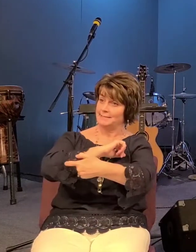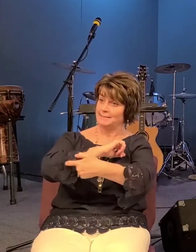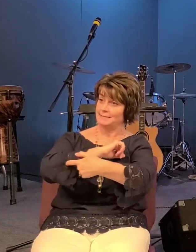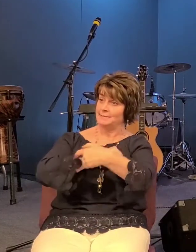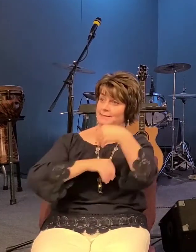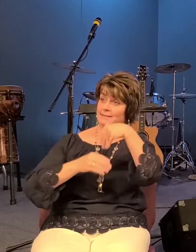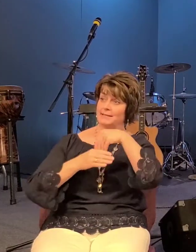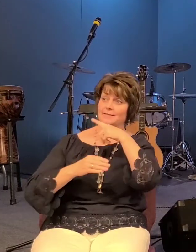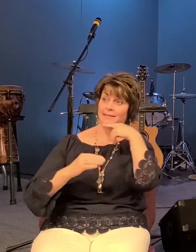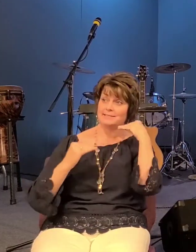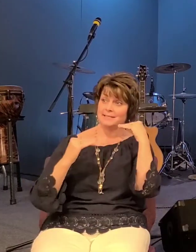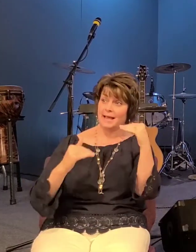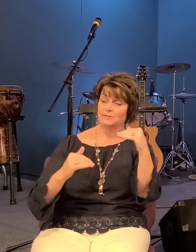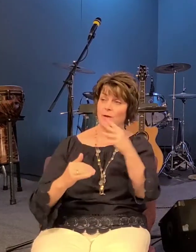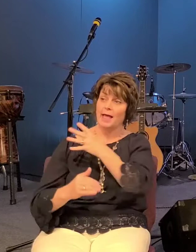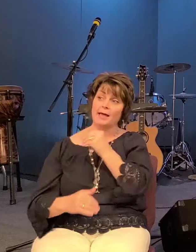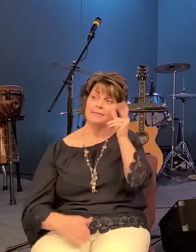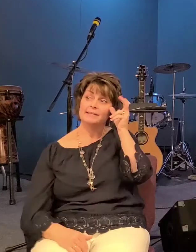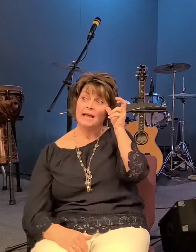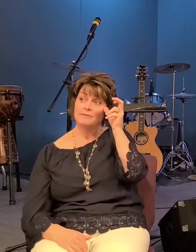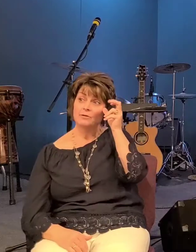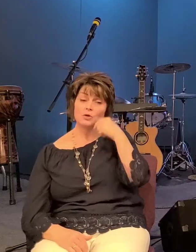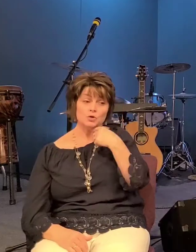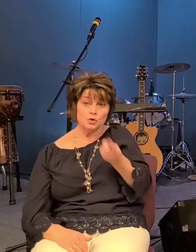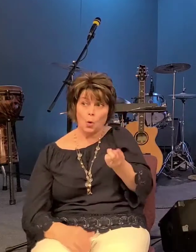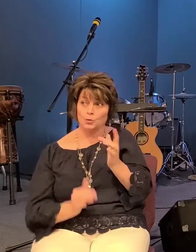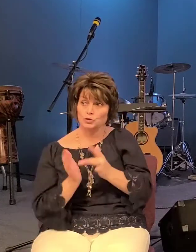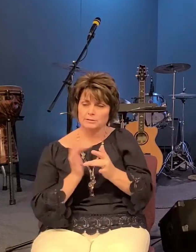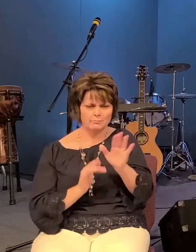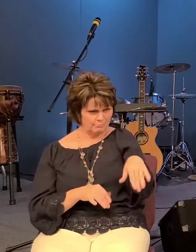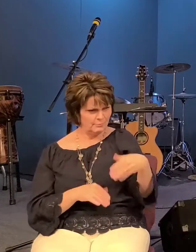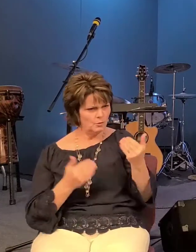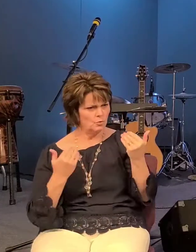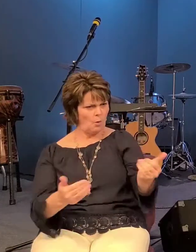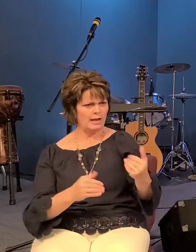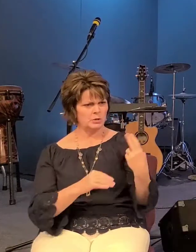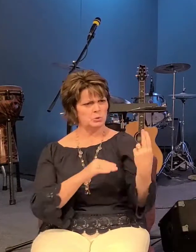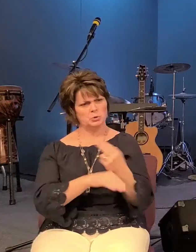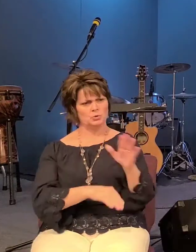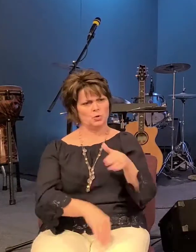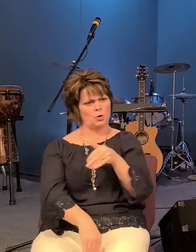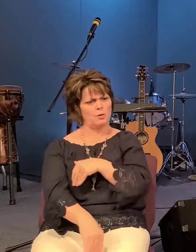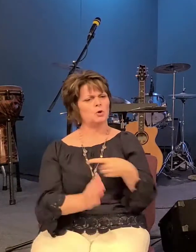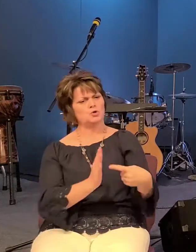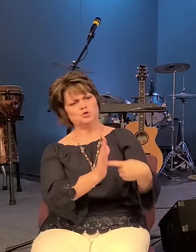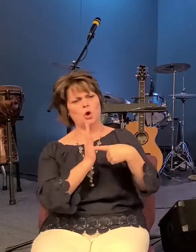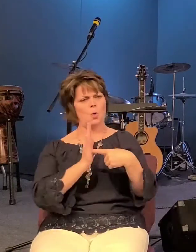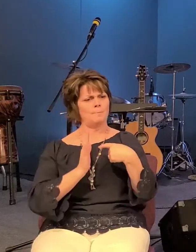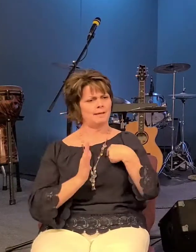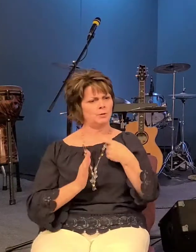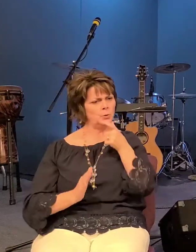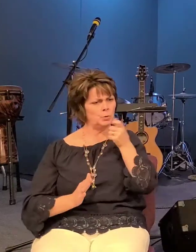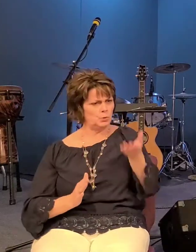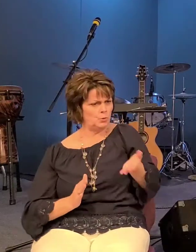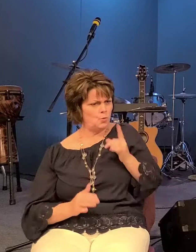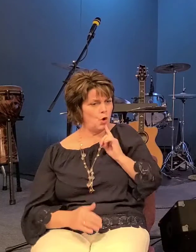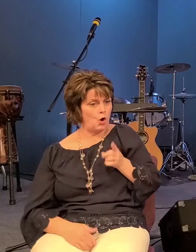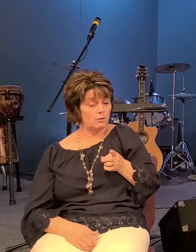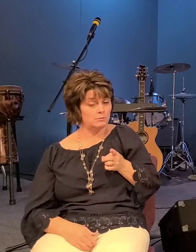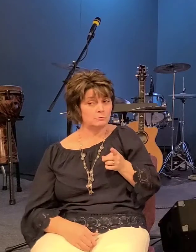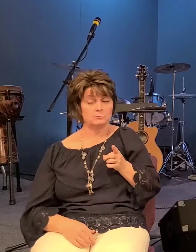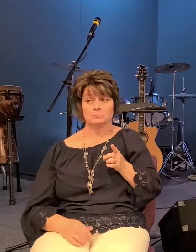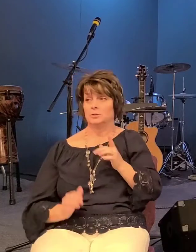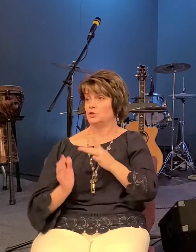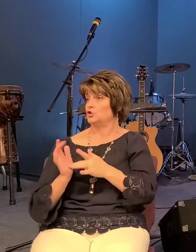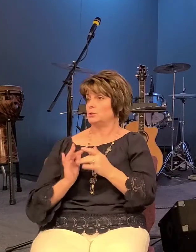use your power demonstrate show me who you are and he didn't